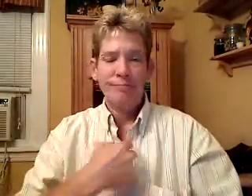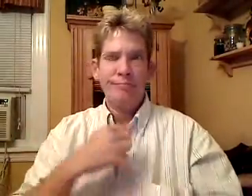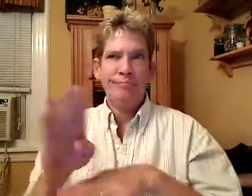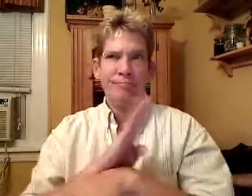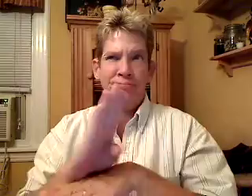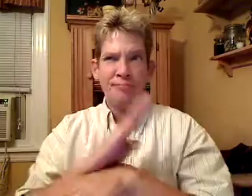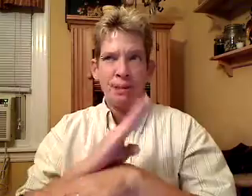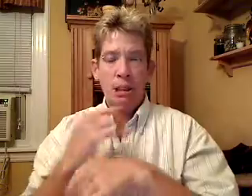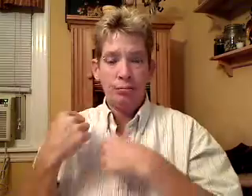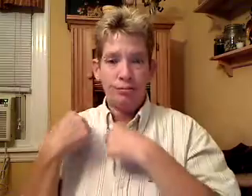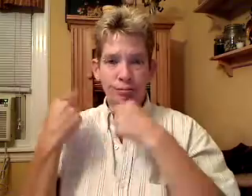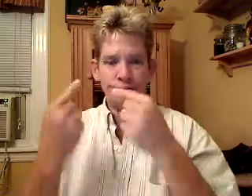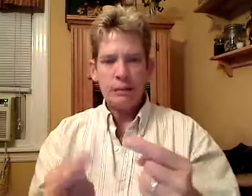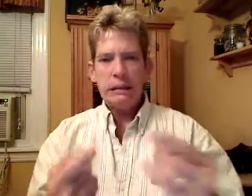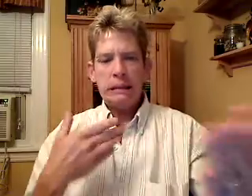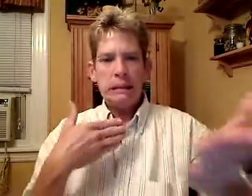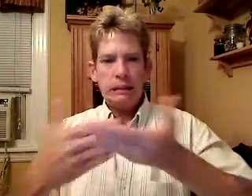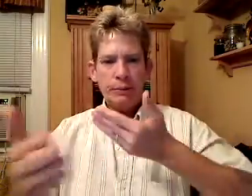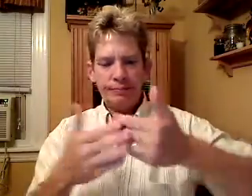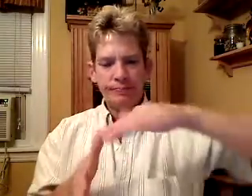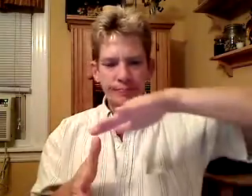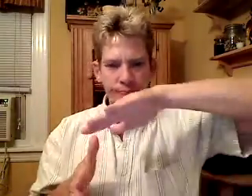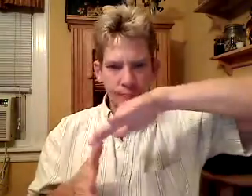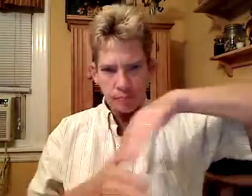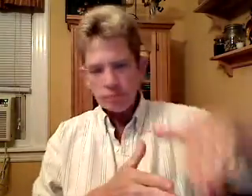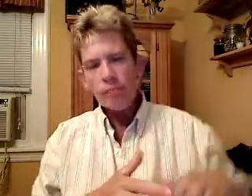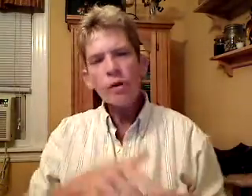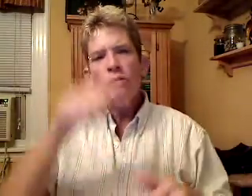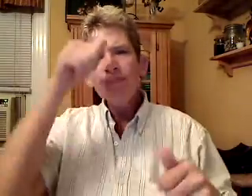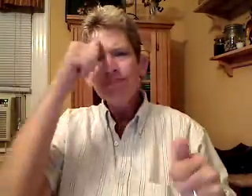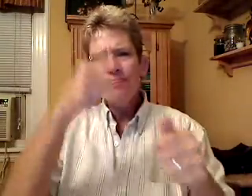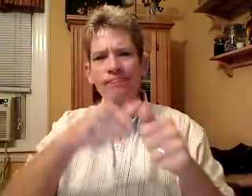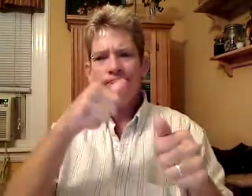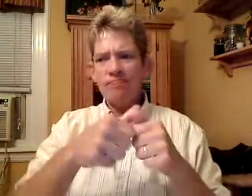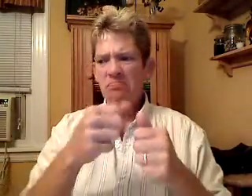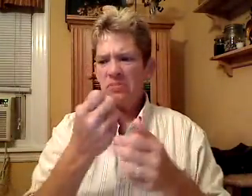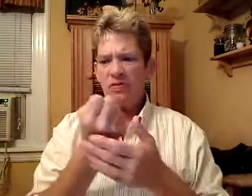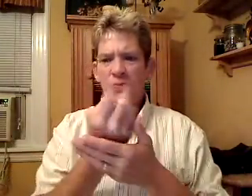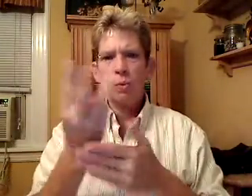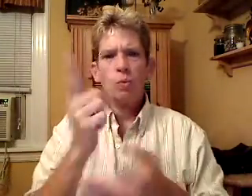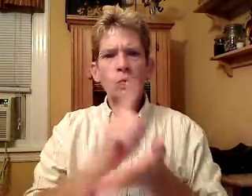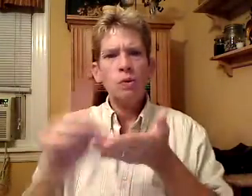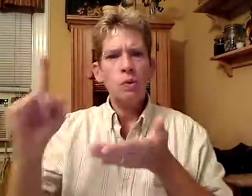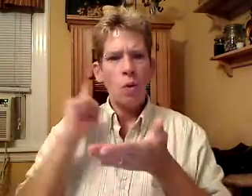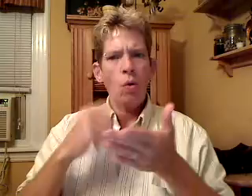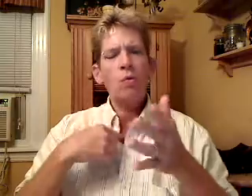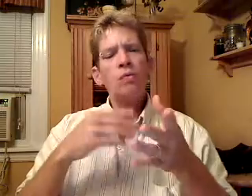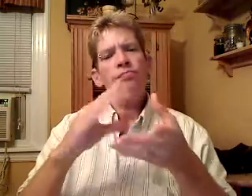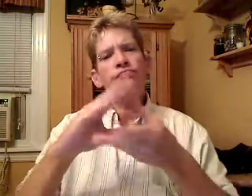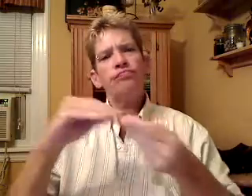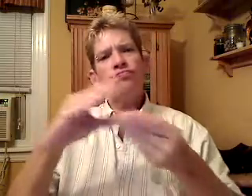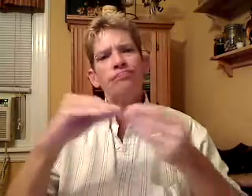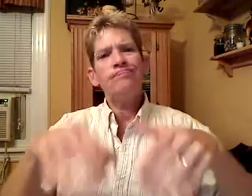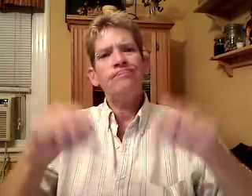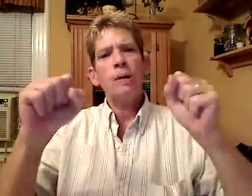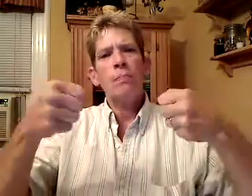...it's all good. I mean, I live in Canada. If I